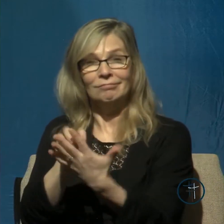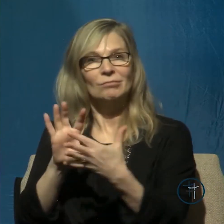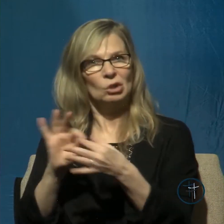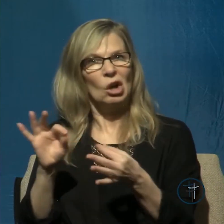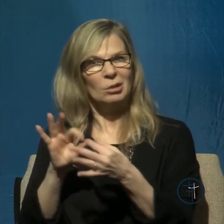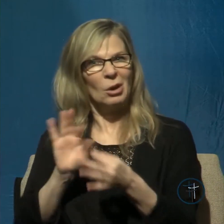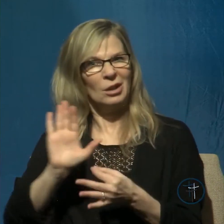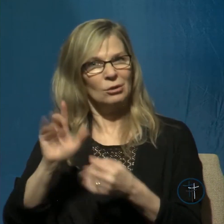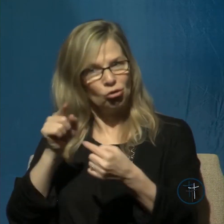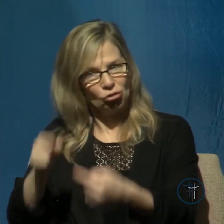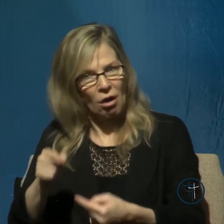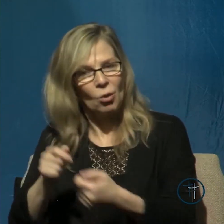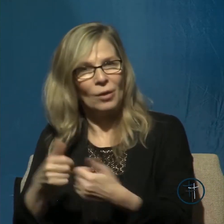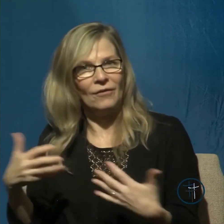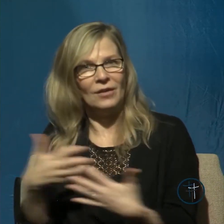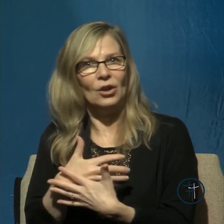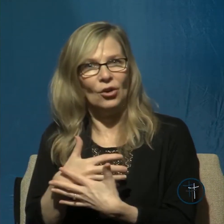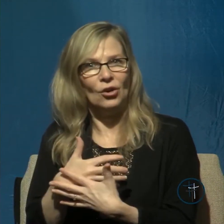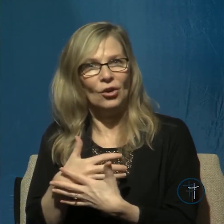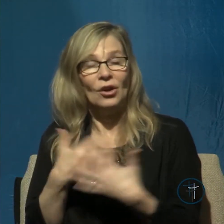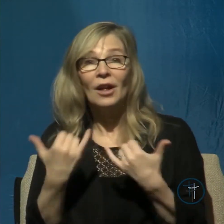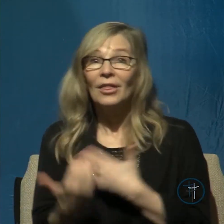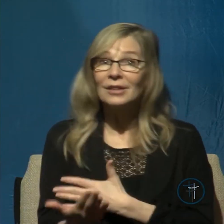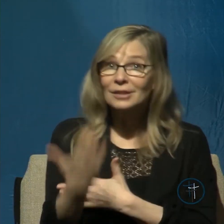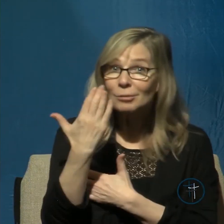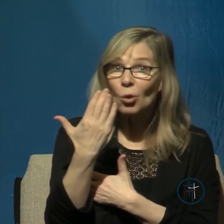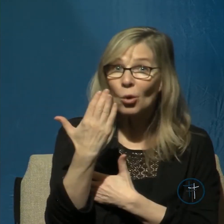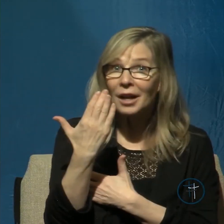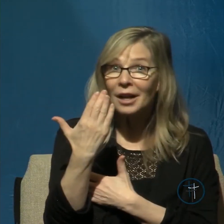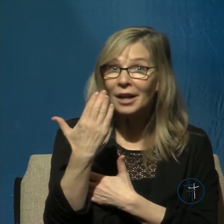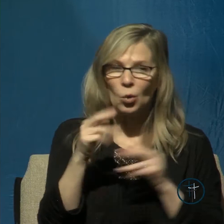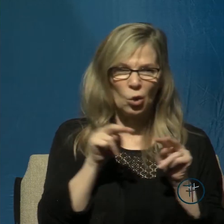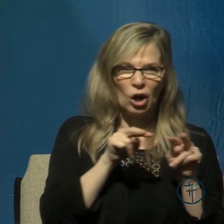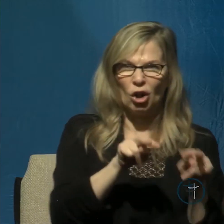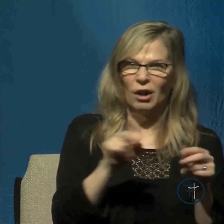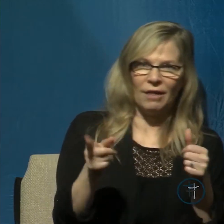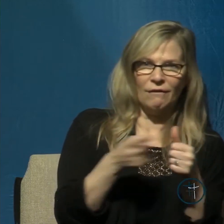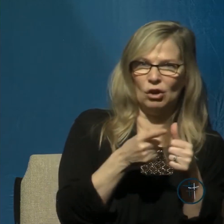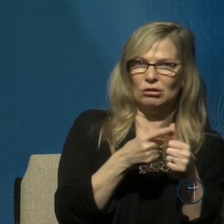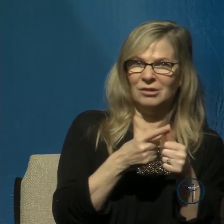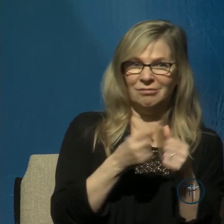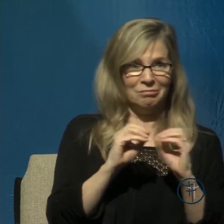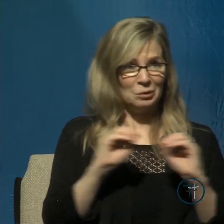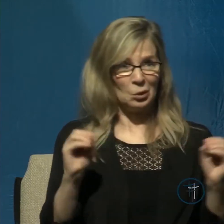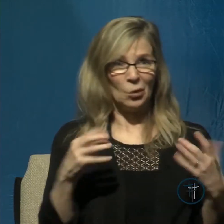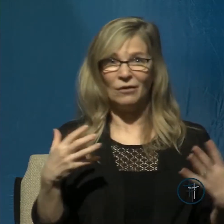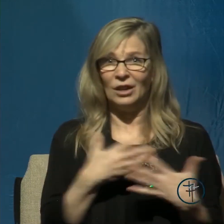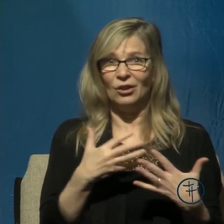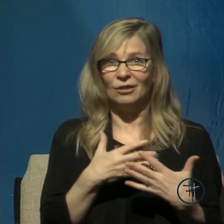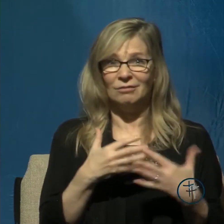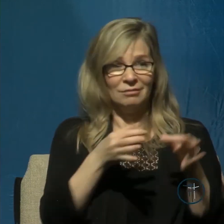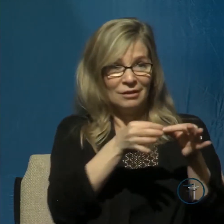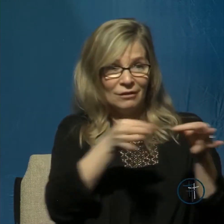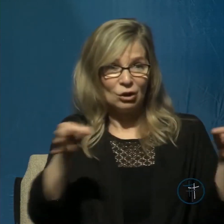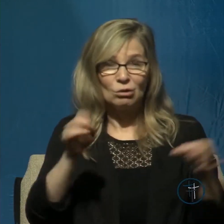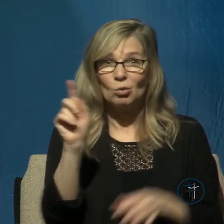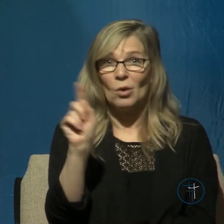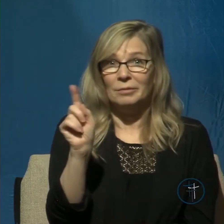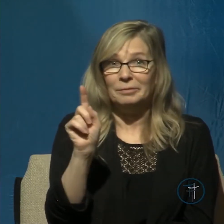This morning, we're going to look at David's lack of fear. We begin by looking at verse 1. He writes,